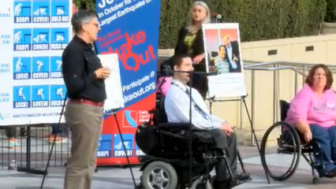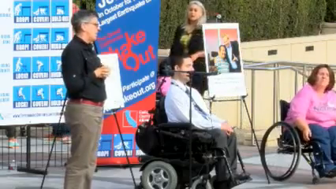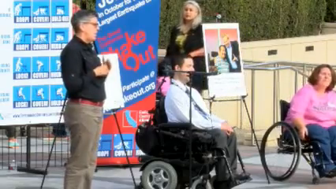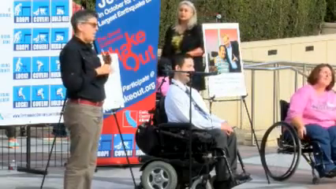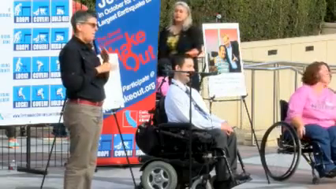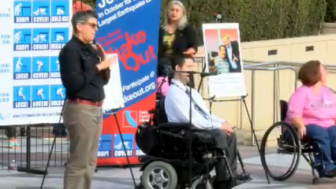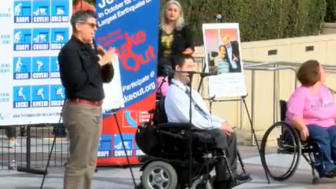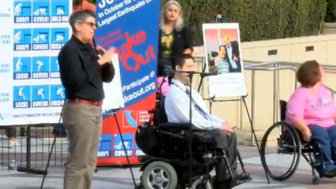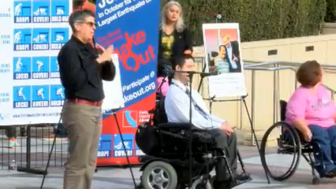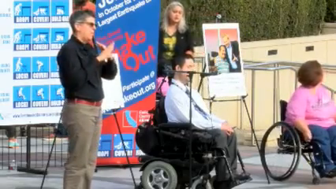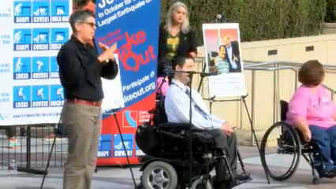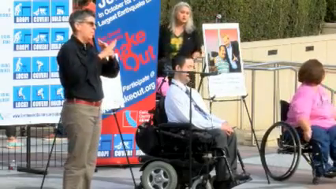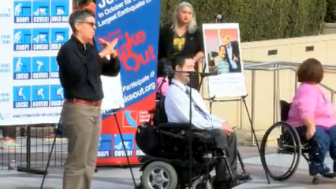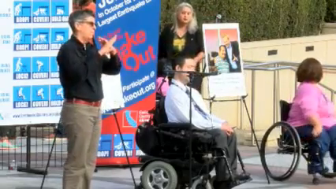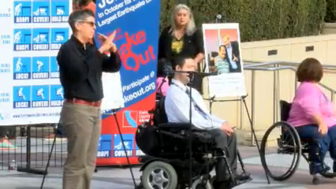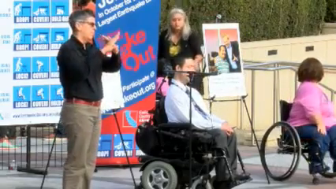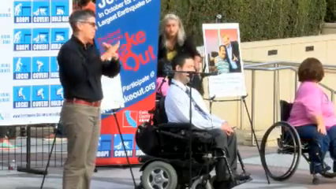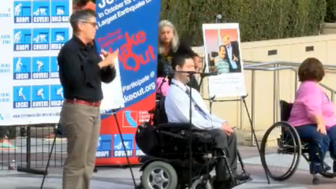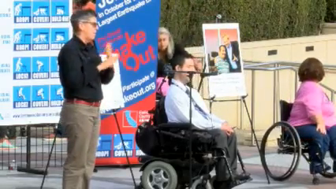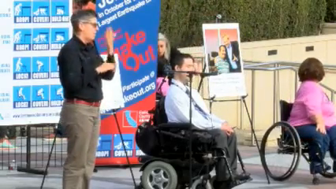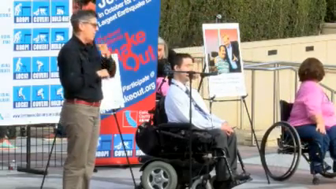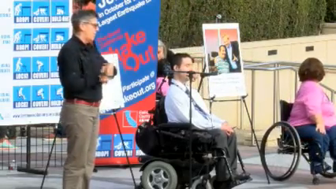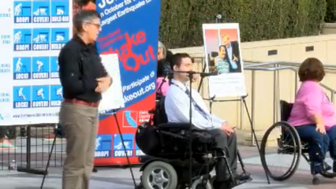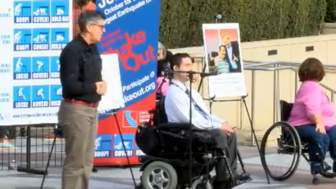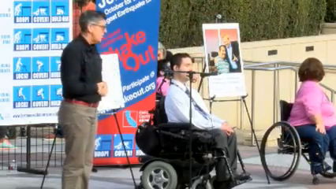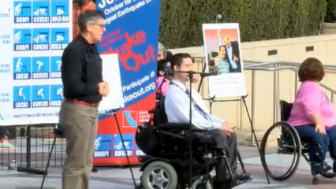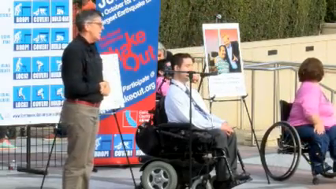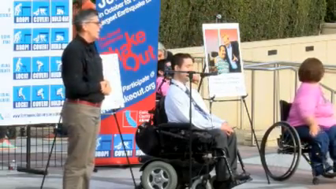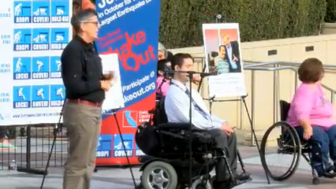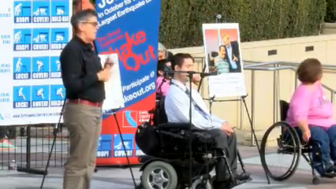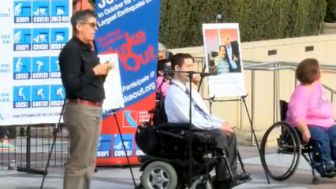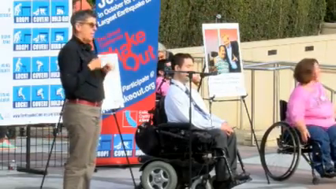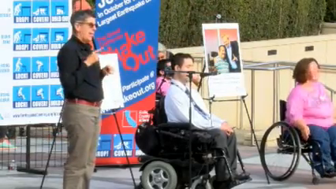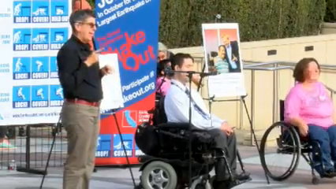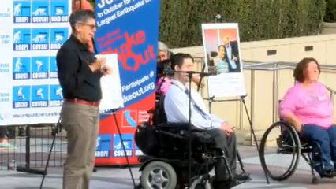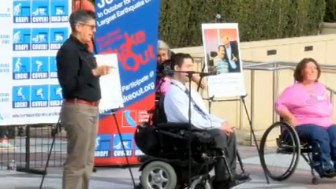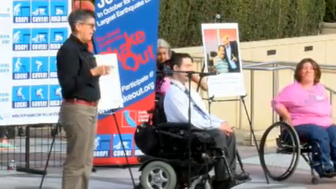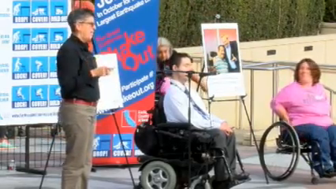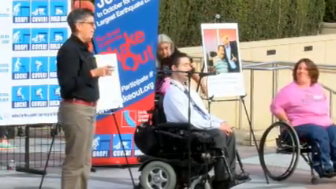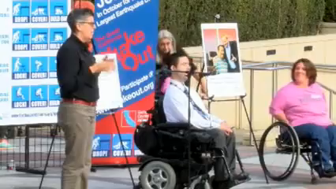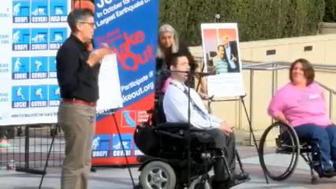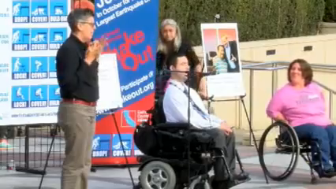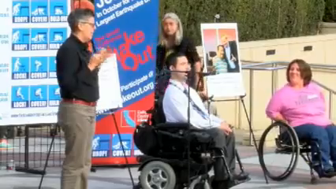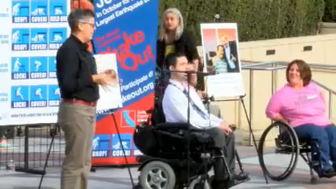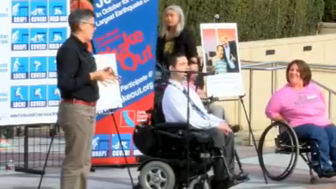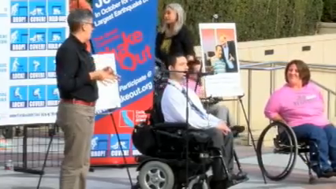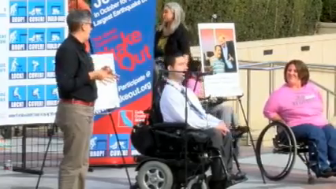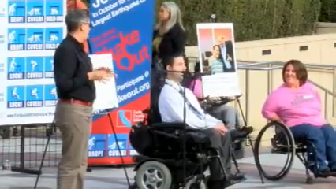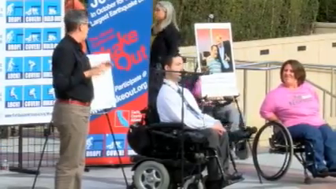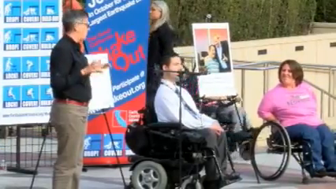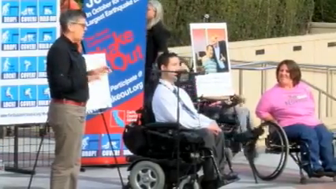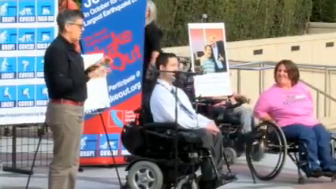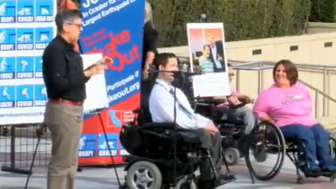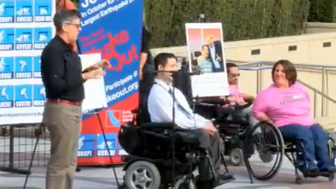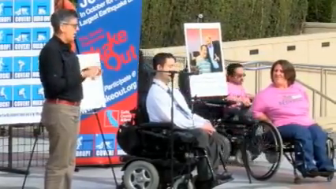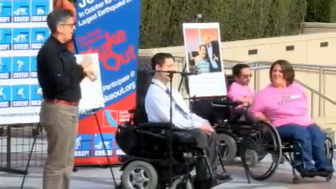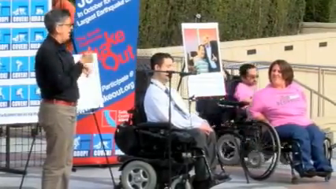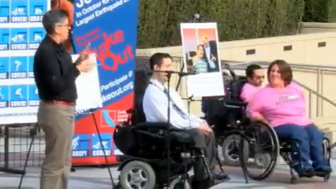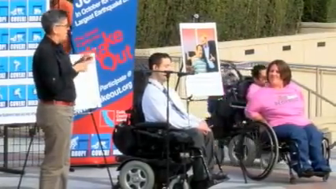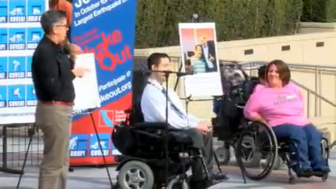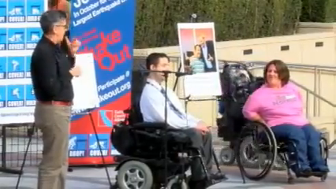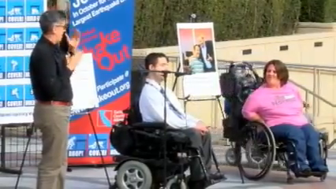in front of him. And that's when Richard did something none of his doubters expected him to do.